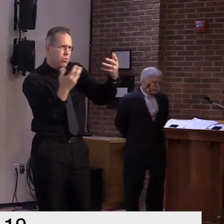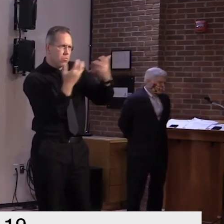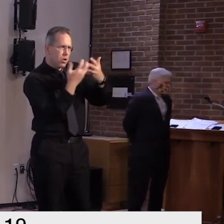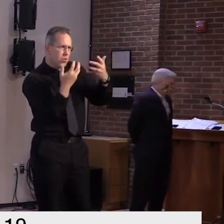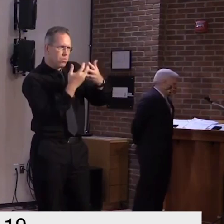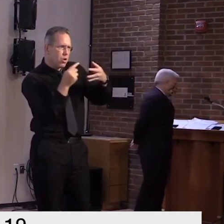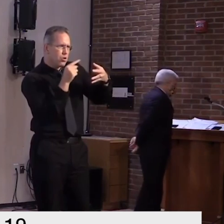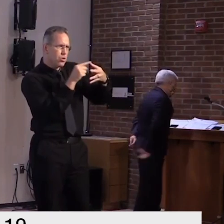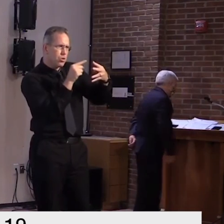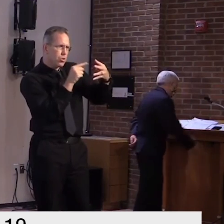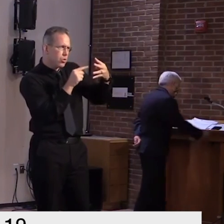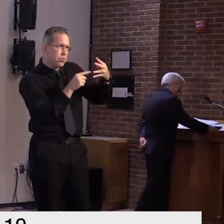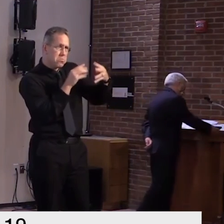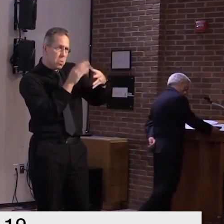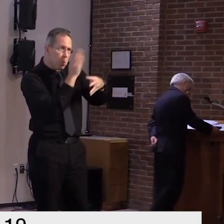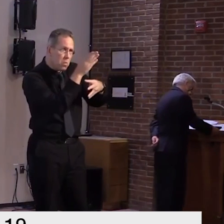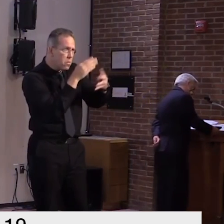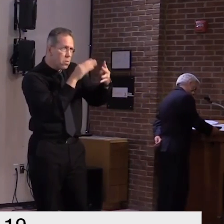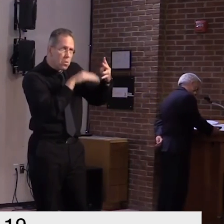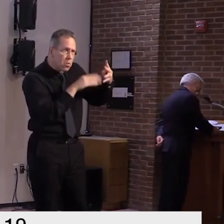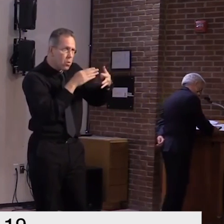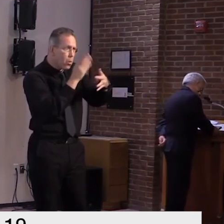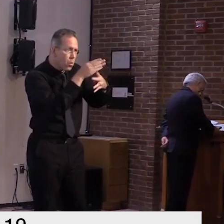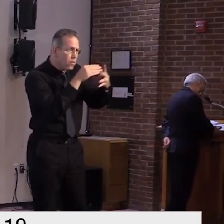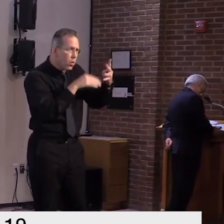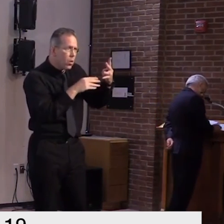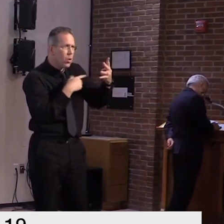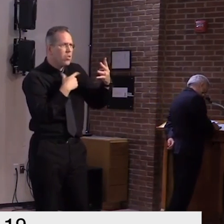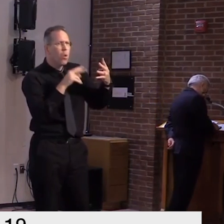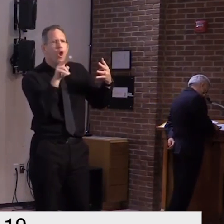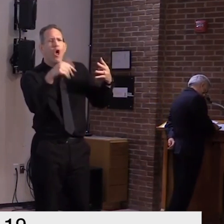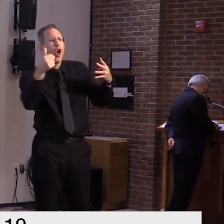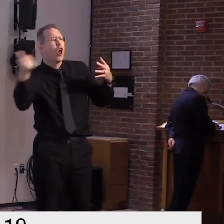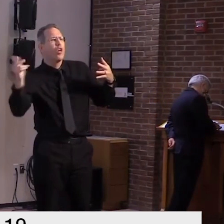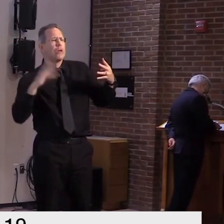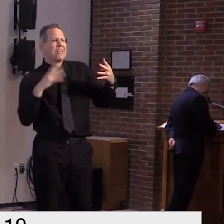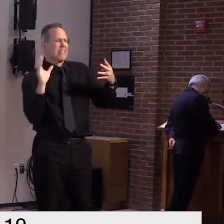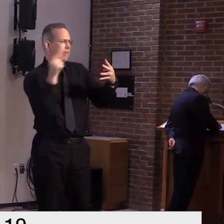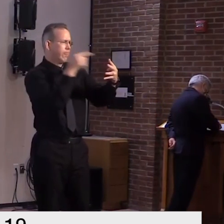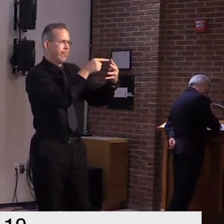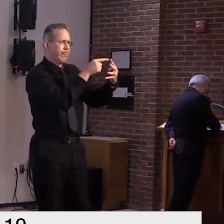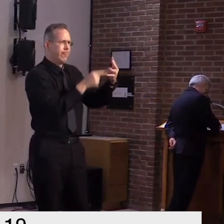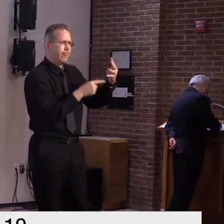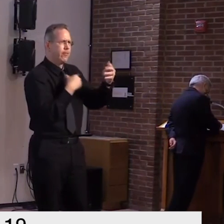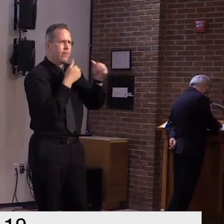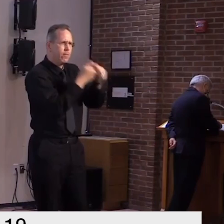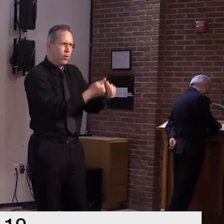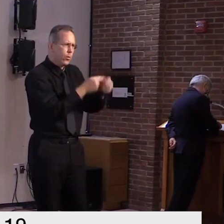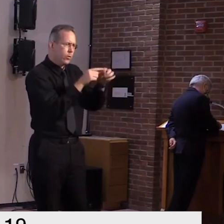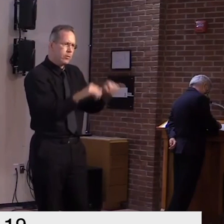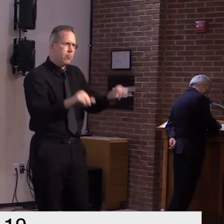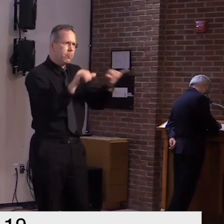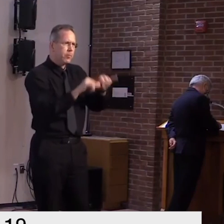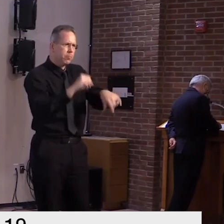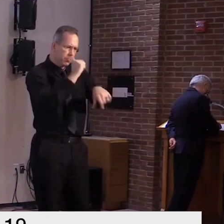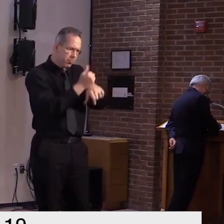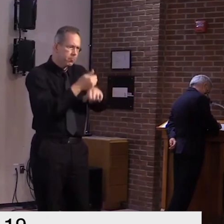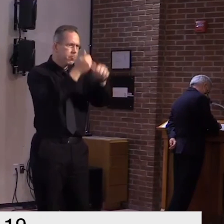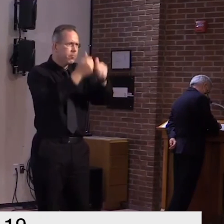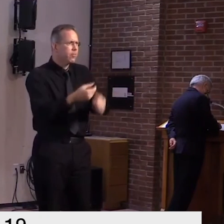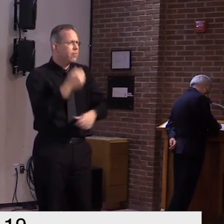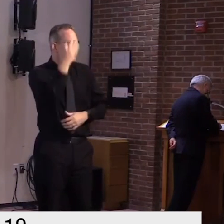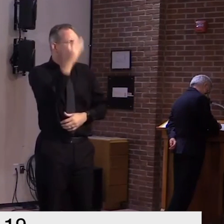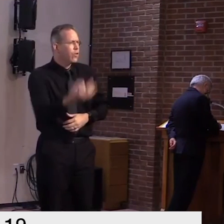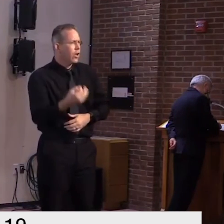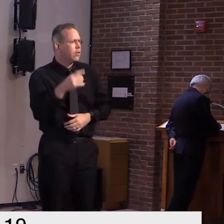percent and our percent positive tests that's the way we're looking at it every day and when we're down below two